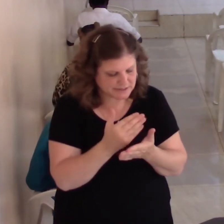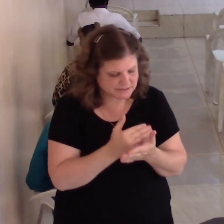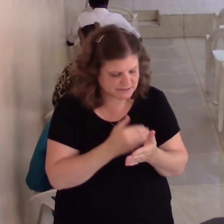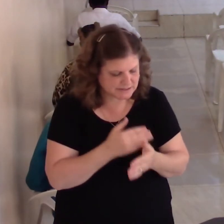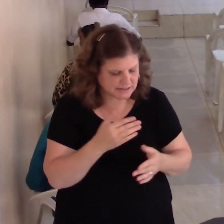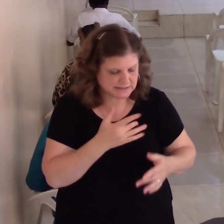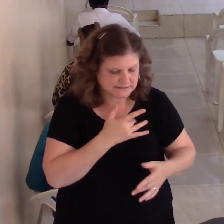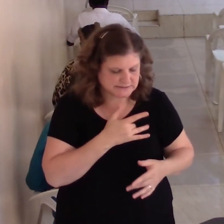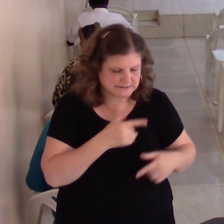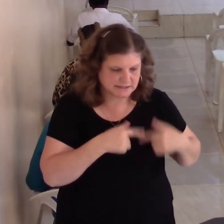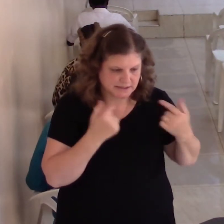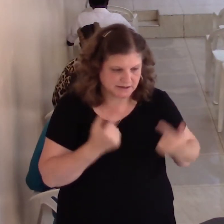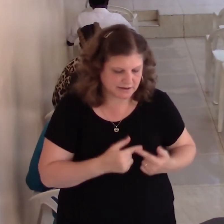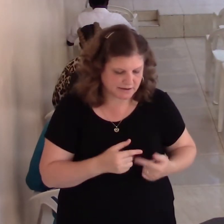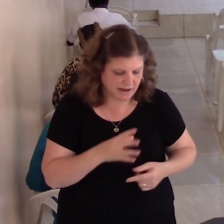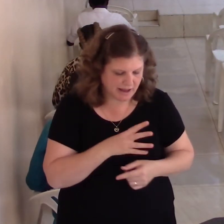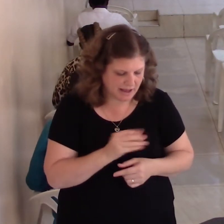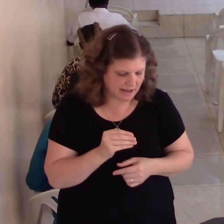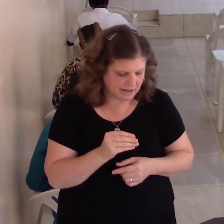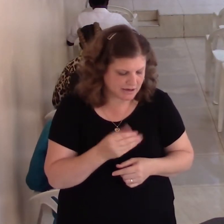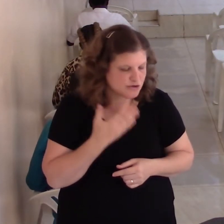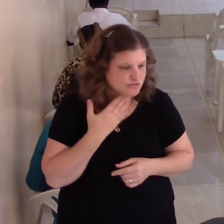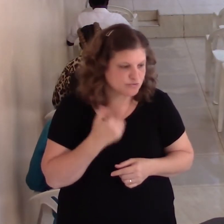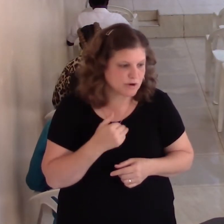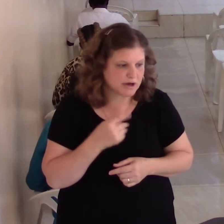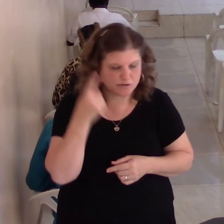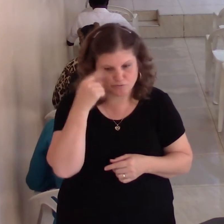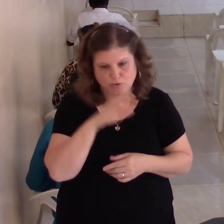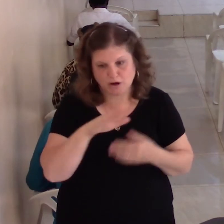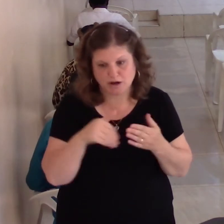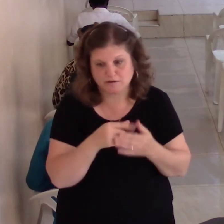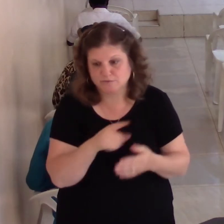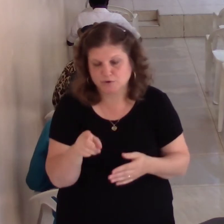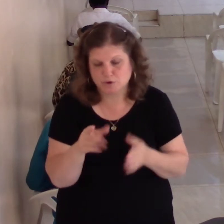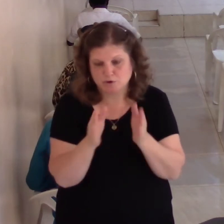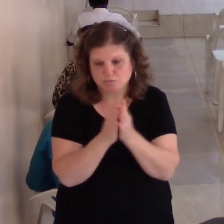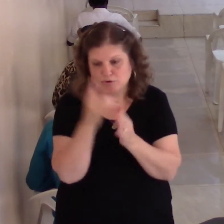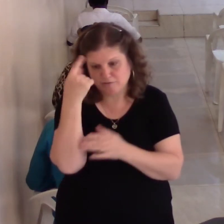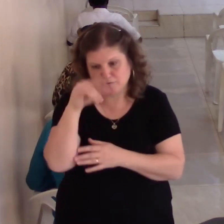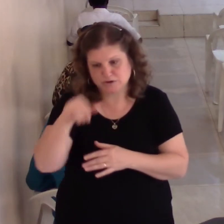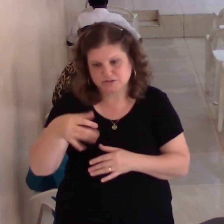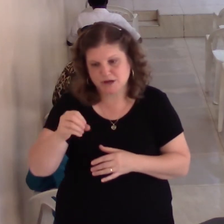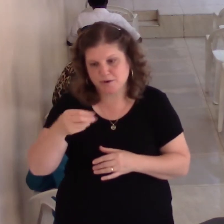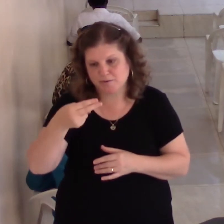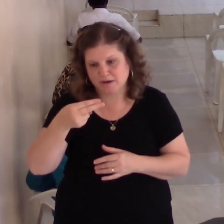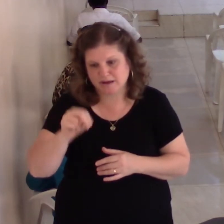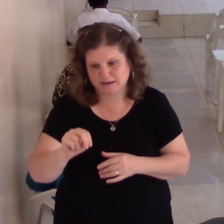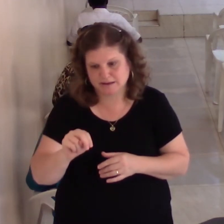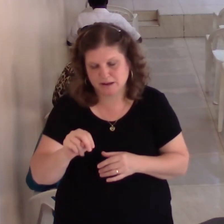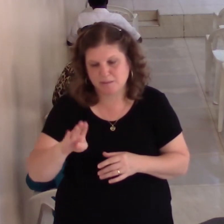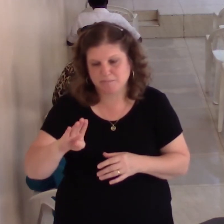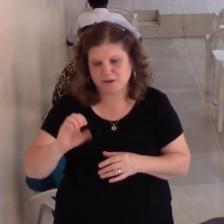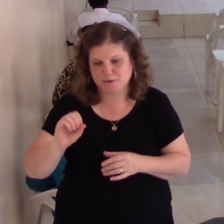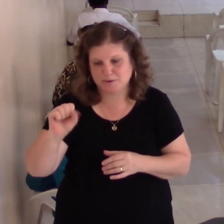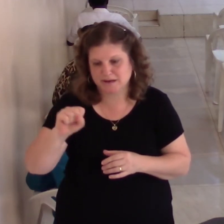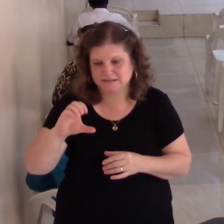hearts. And also today I'd like you for us to be praying for Pastor John Bosco. His church is voting for him today to become their senior pastor.